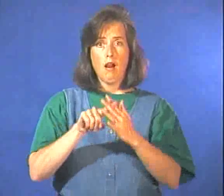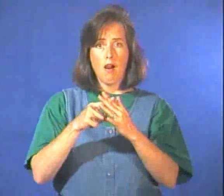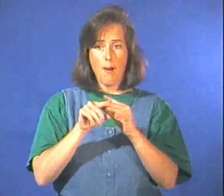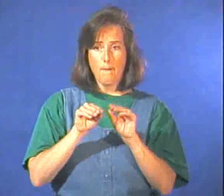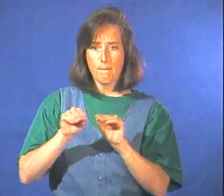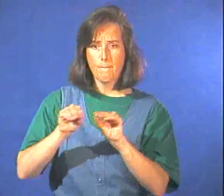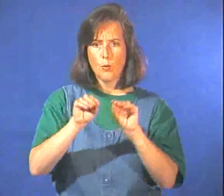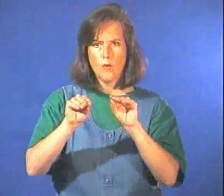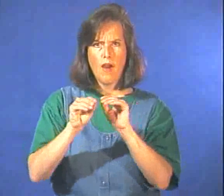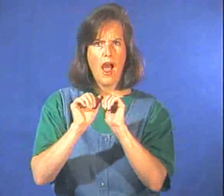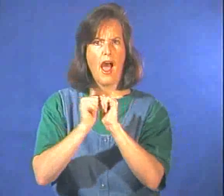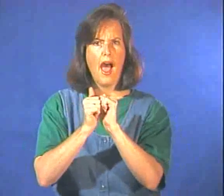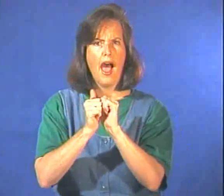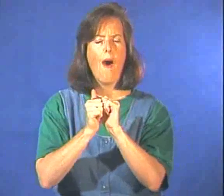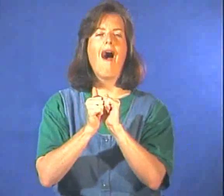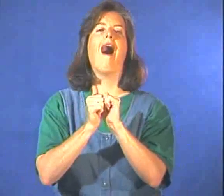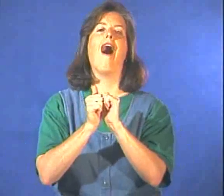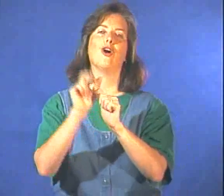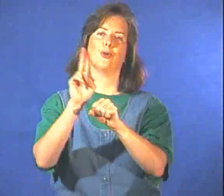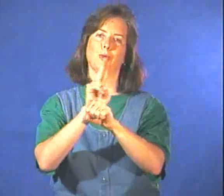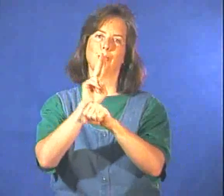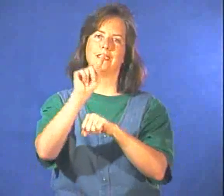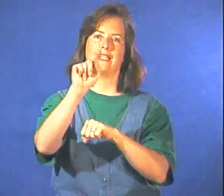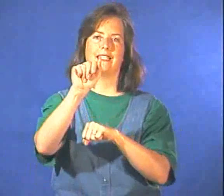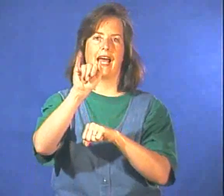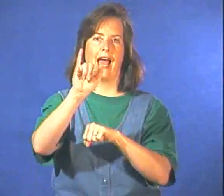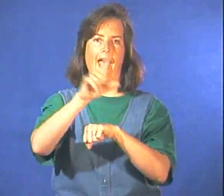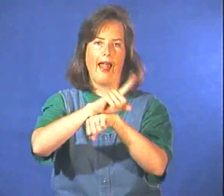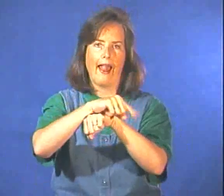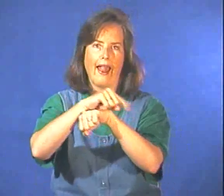They move themselves by using their tails.